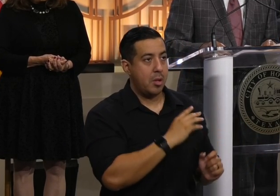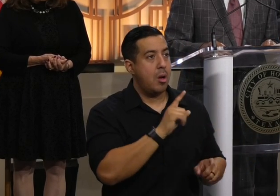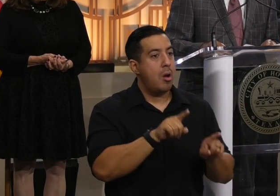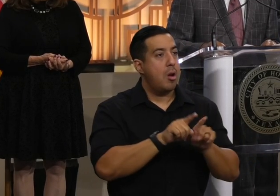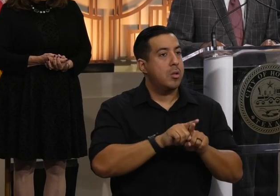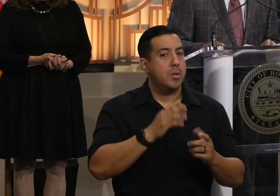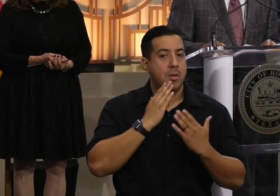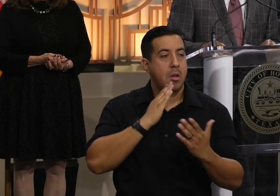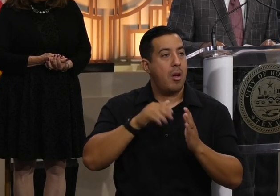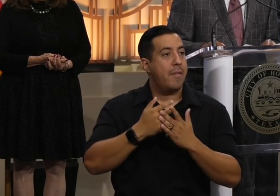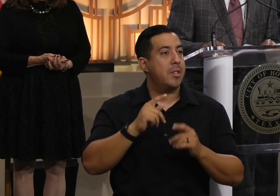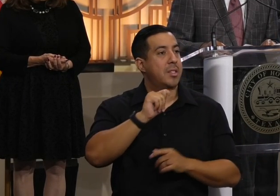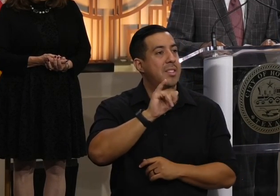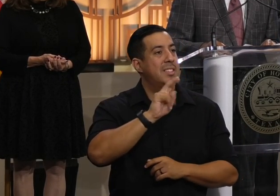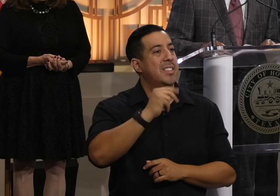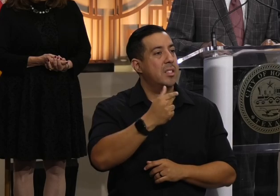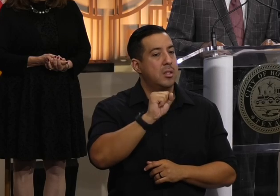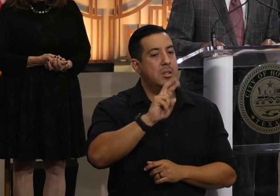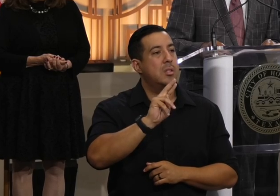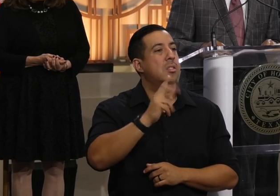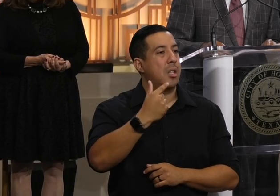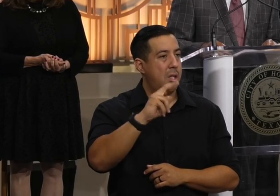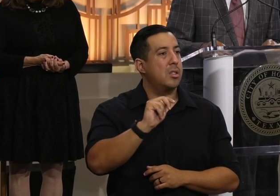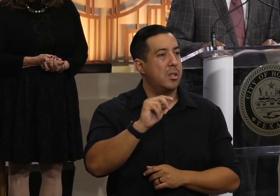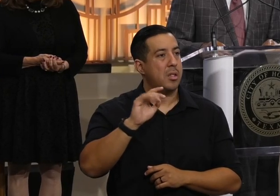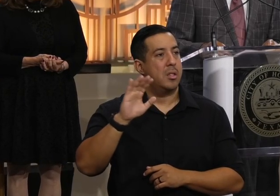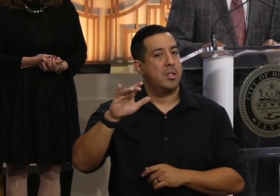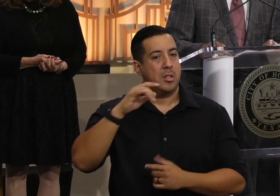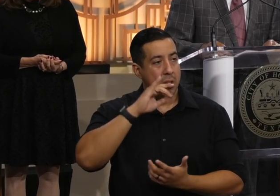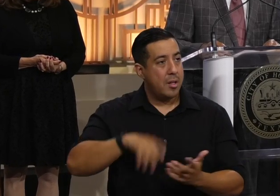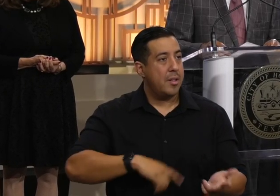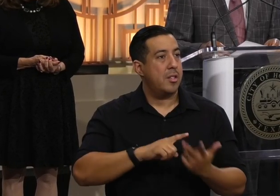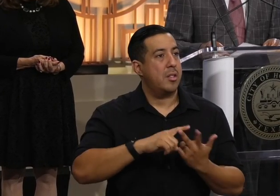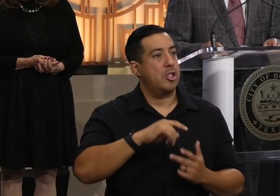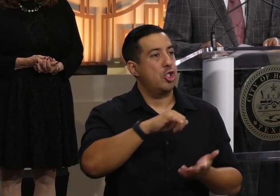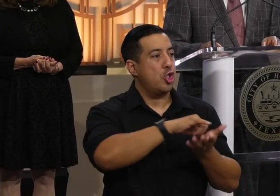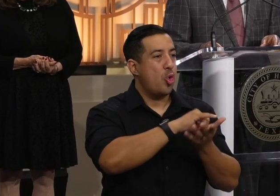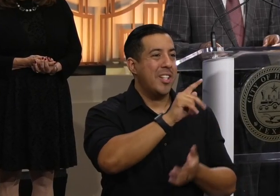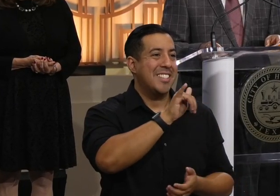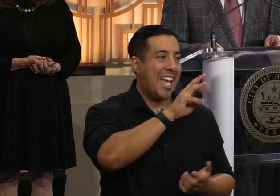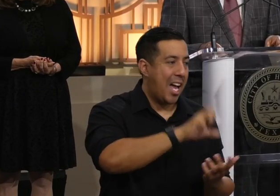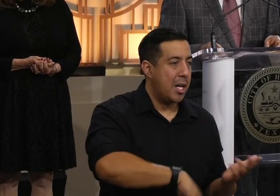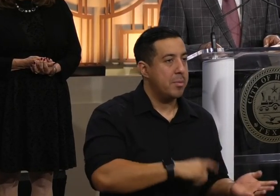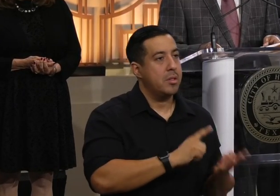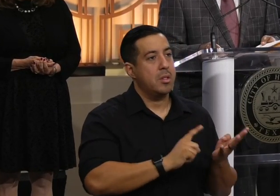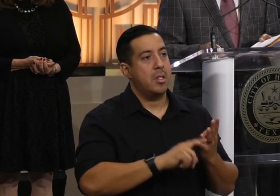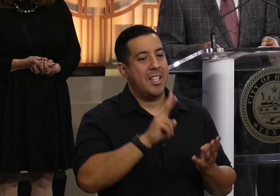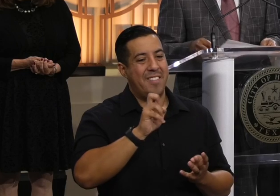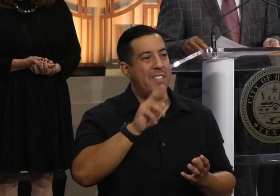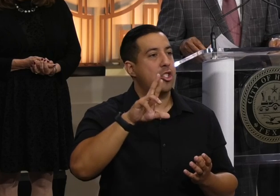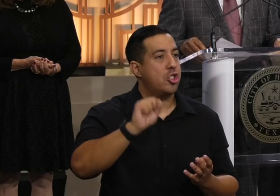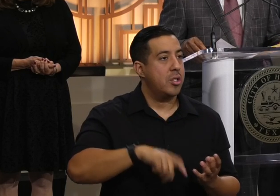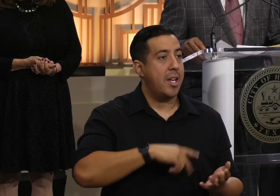out to the Ting Sang and Wei Fong Chow Foundation, the New York Times, the Arnold Ventures, and the